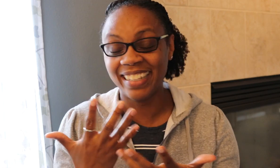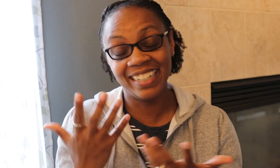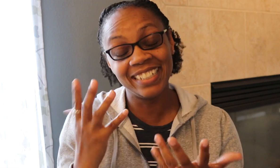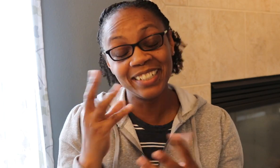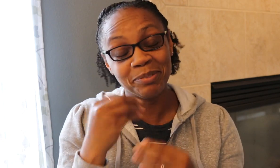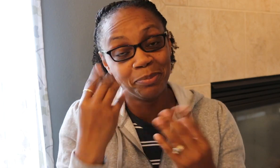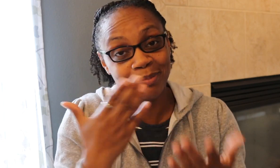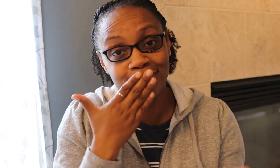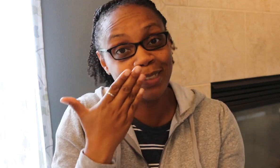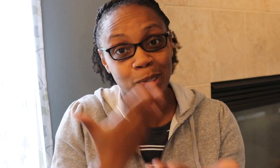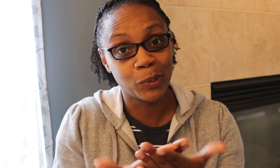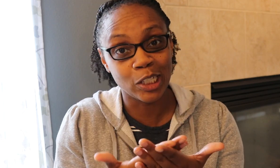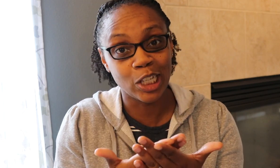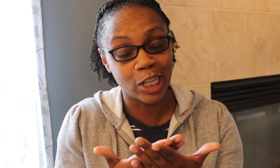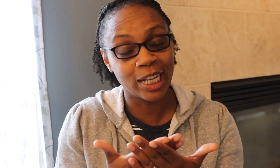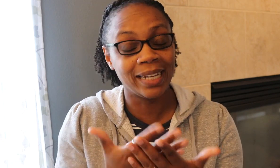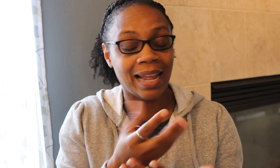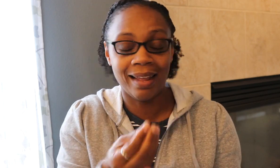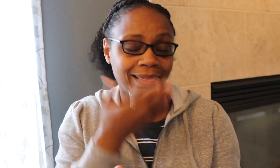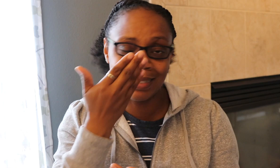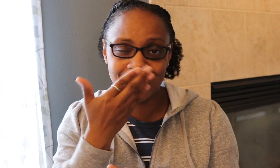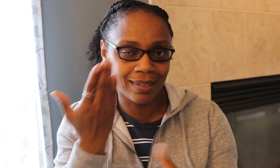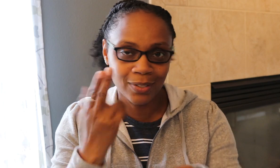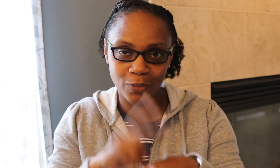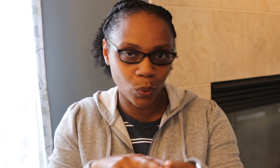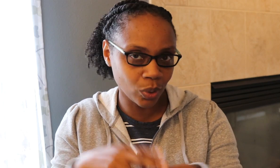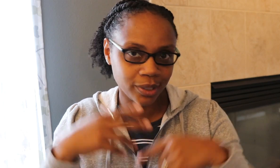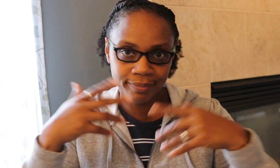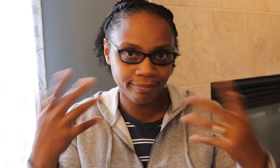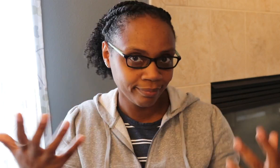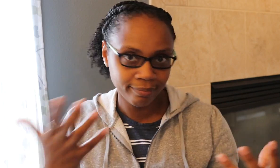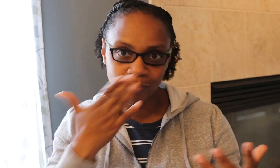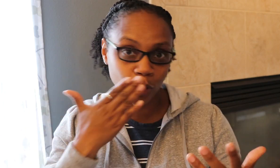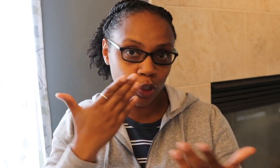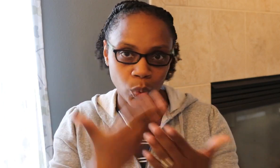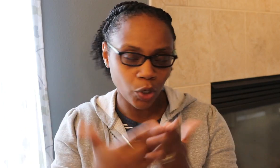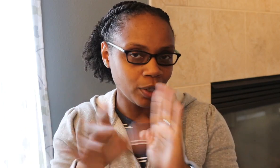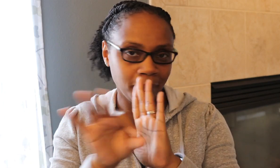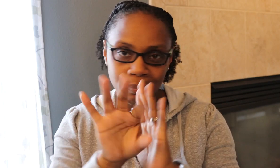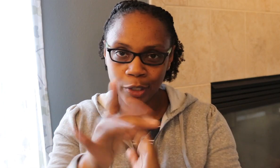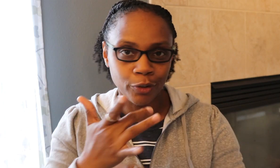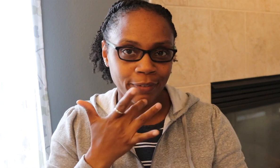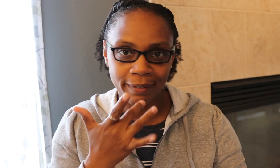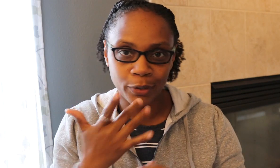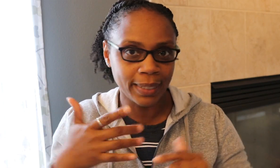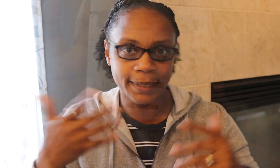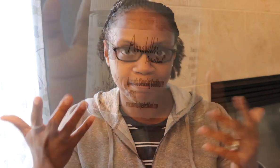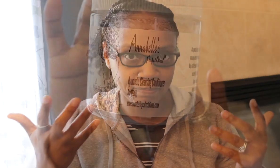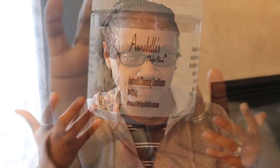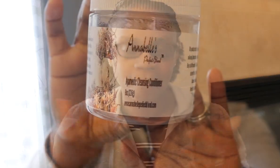glisten. You know, it's just a really, really good one. The scents, all great. Again, pick your favorite.